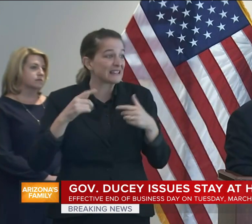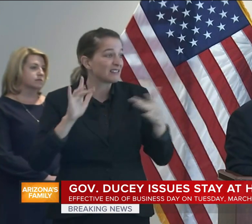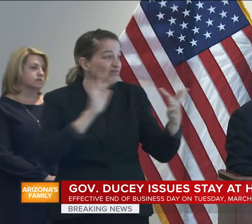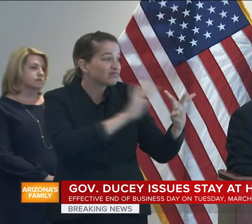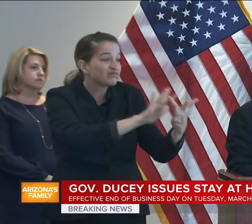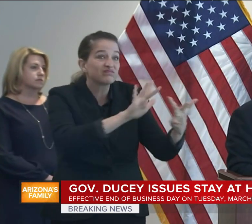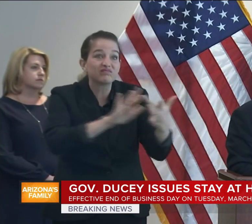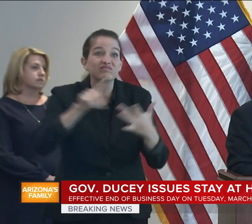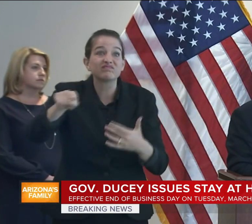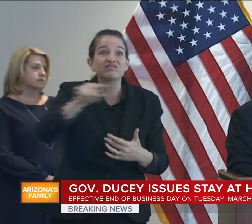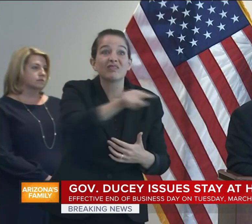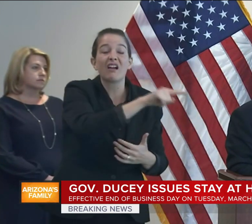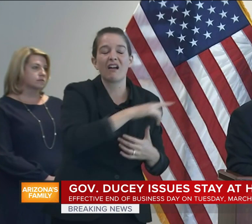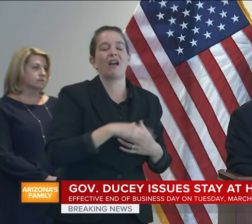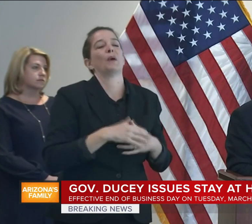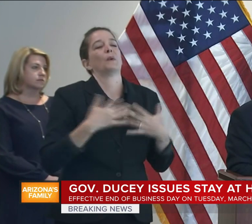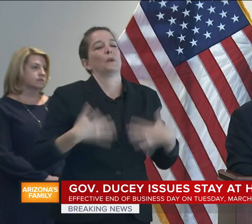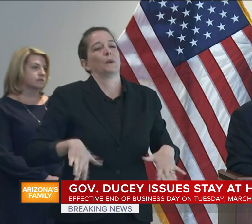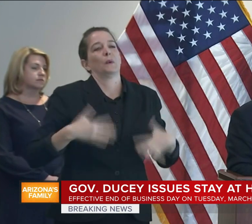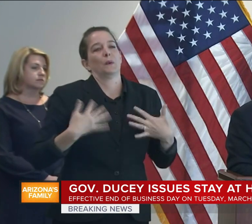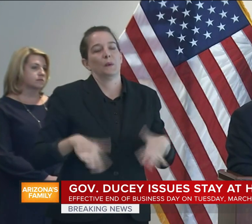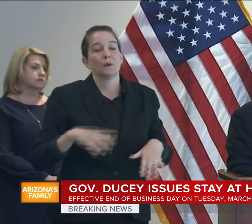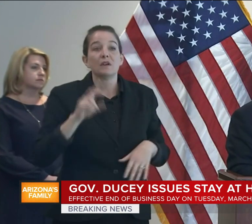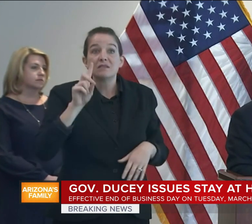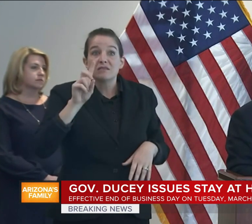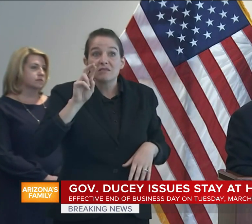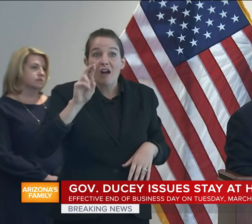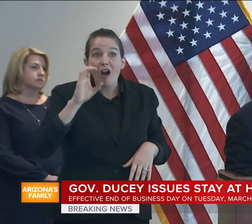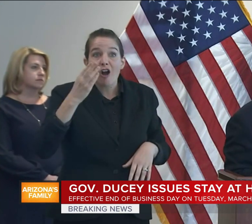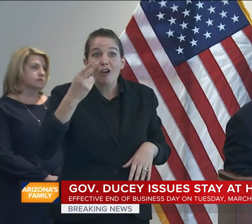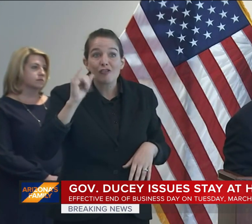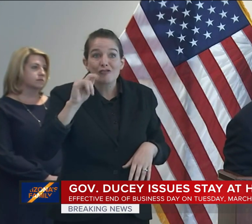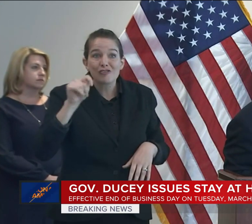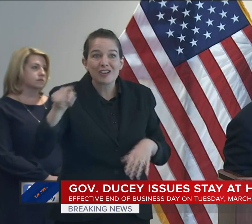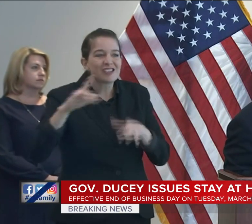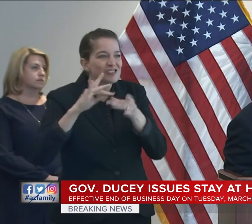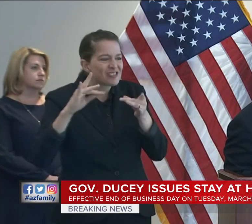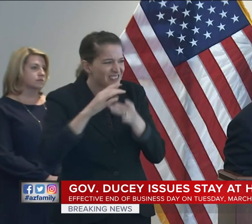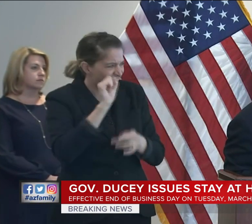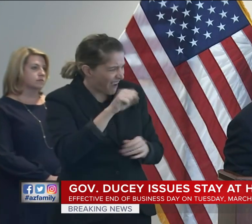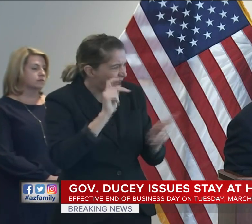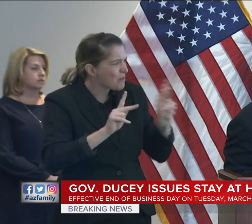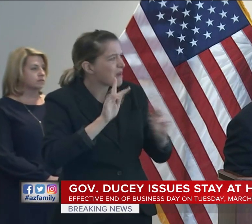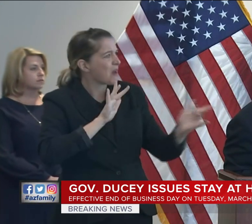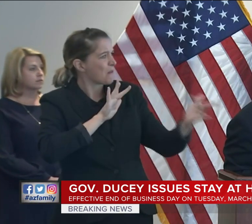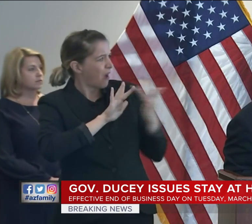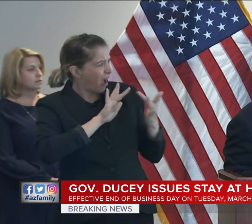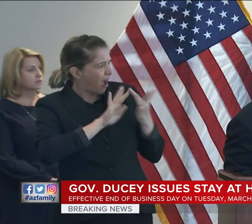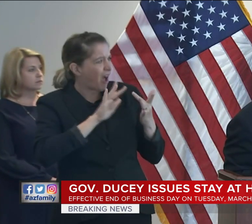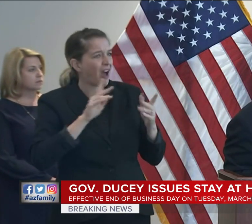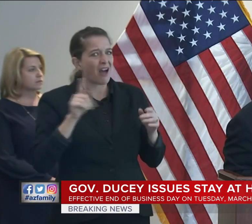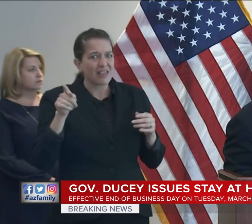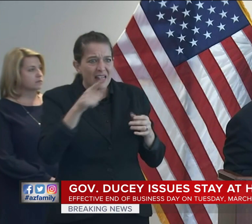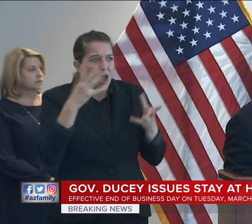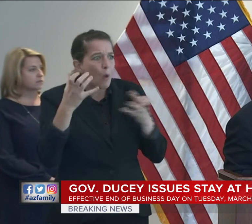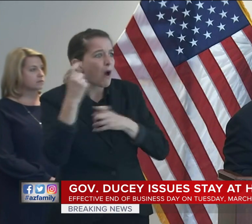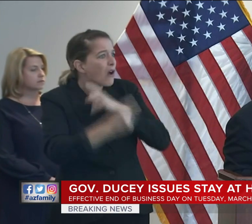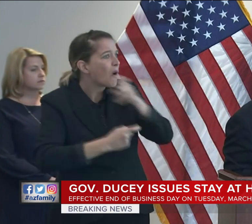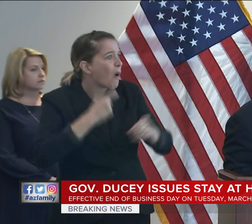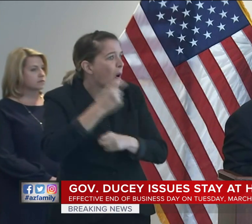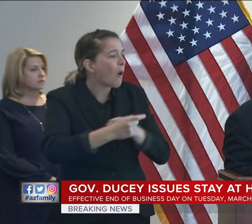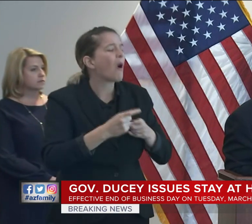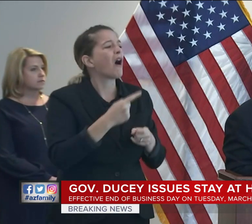team. People are reaching out to Dr. Christ. Dr. Christ, will you give a way that they can contact us or